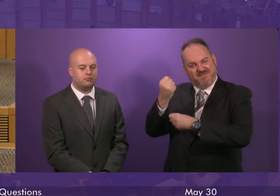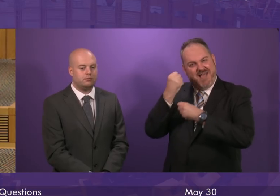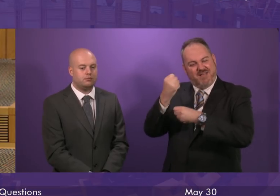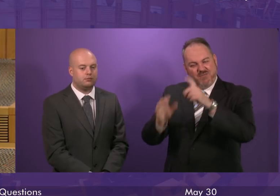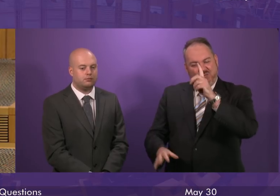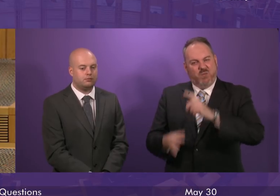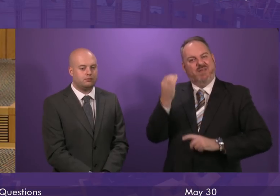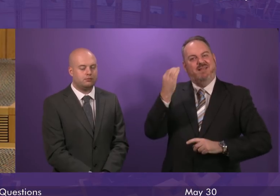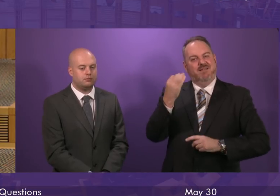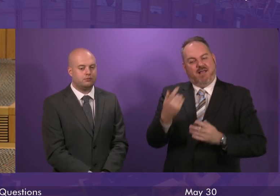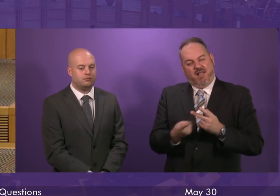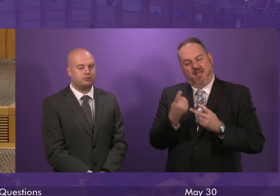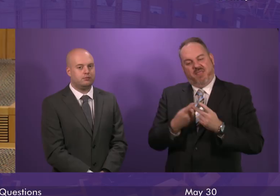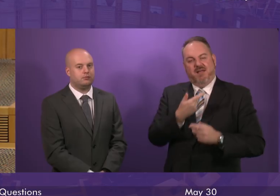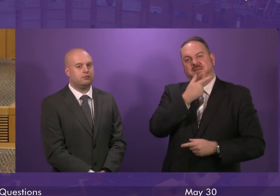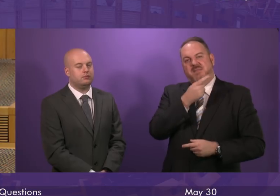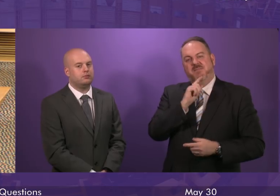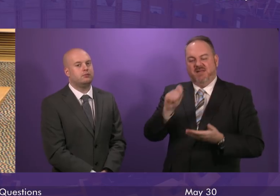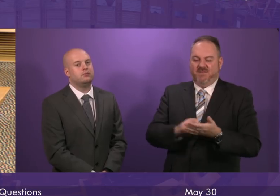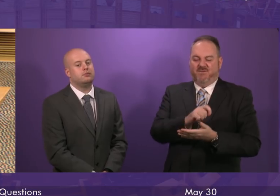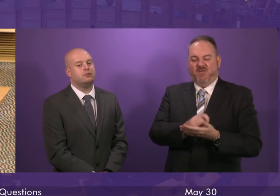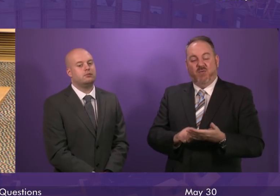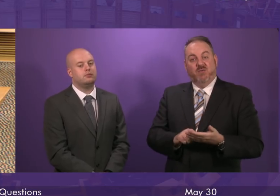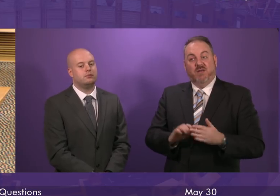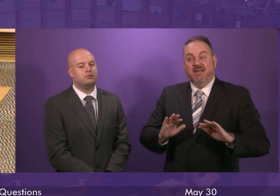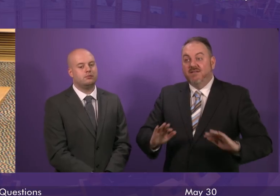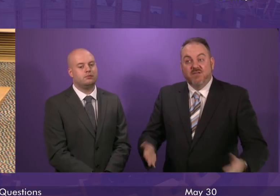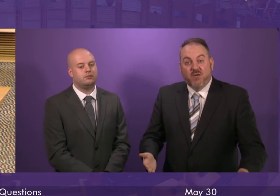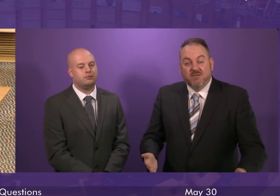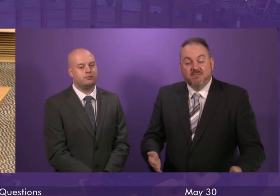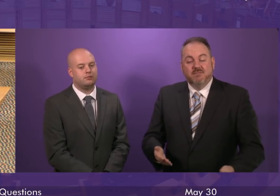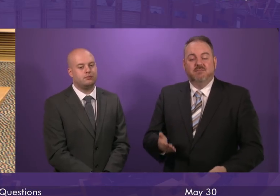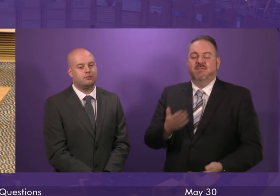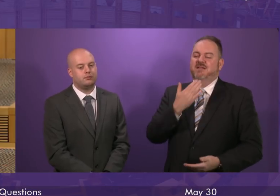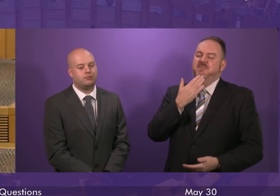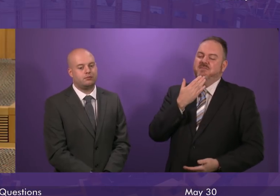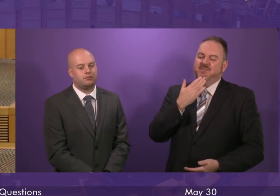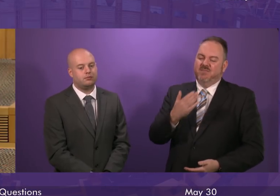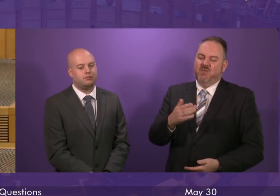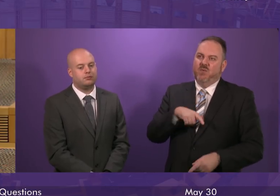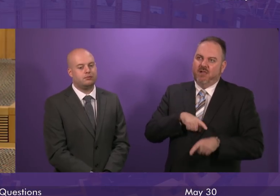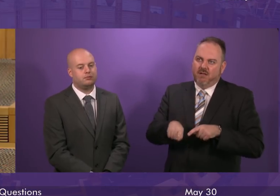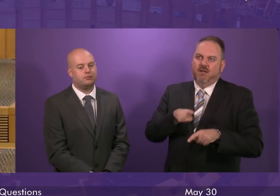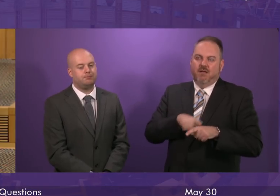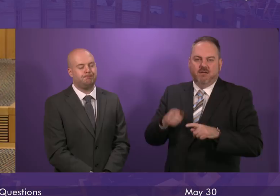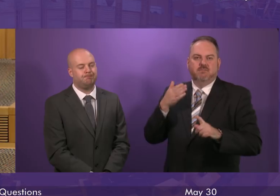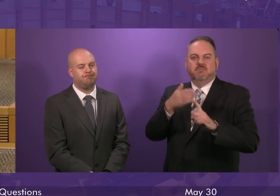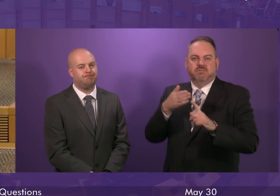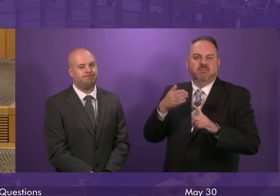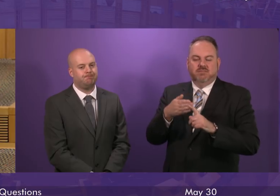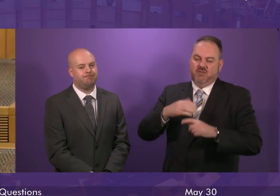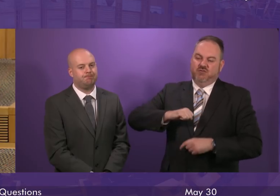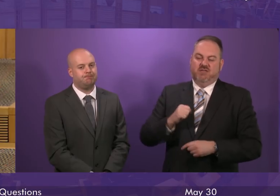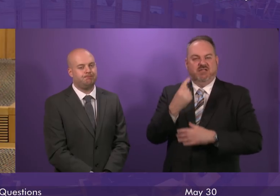win a people's vote. Or once again will she pursue independence no